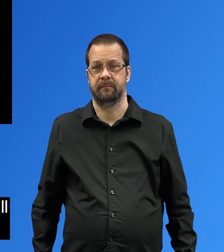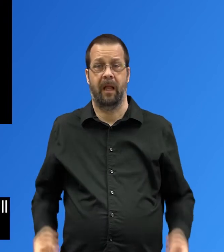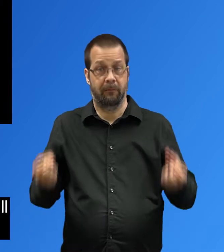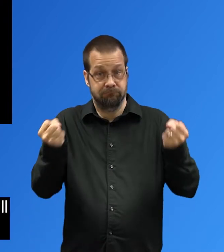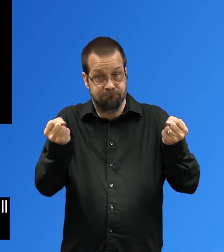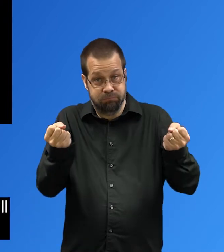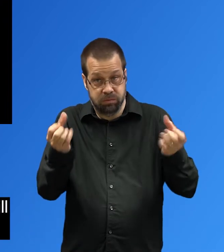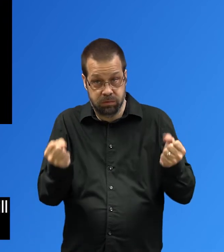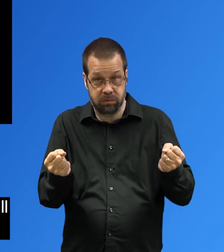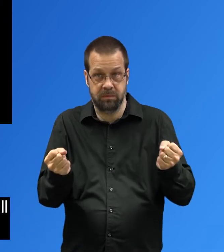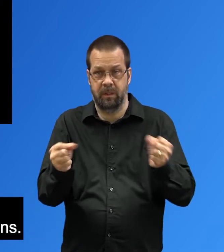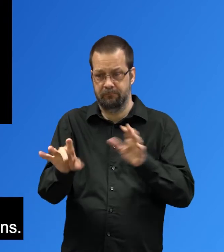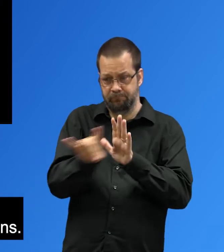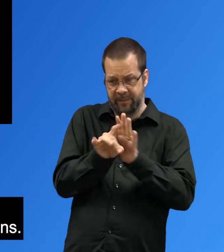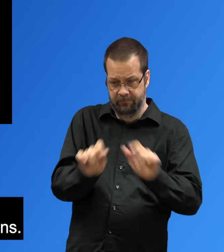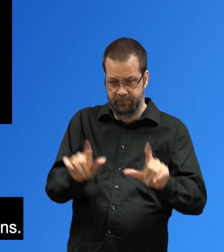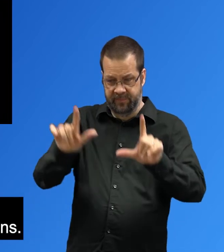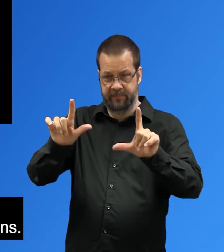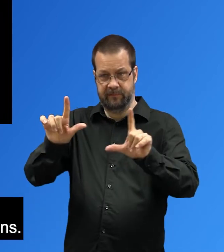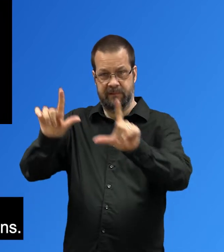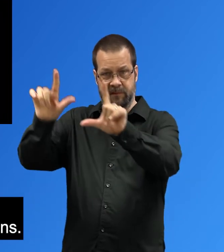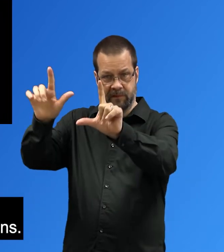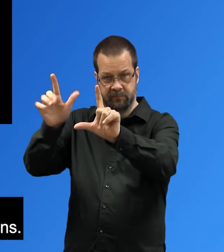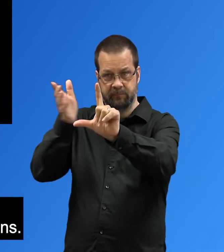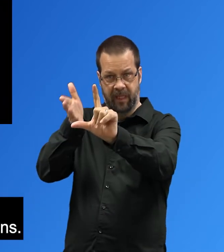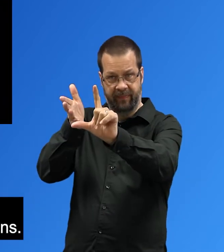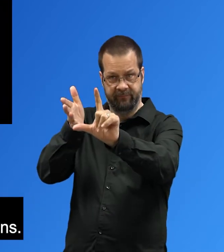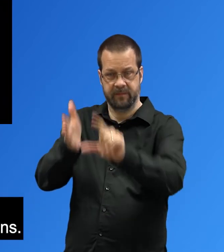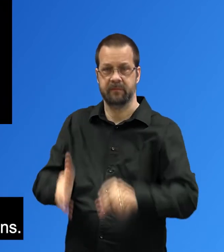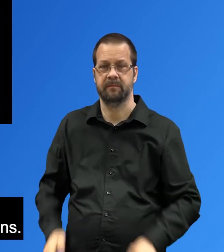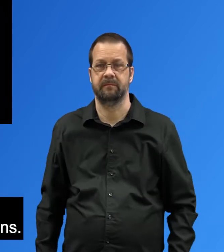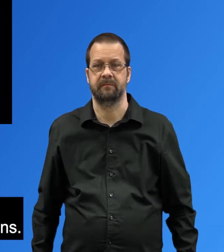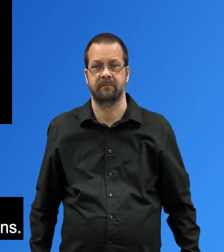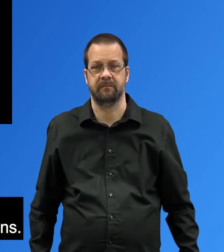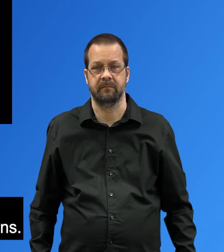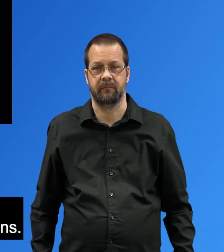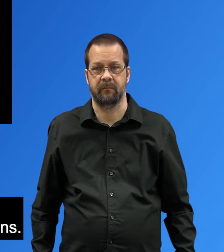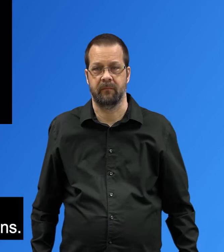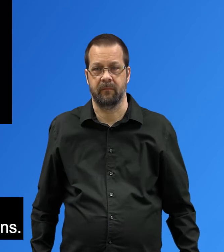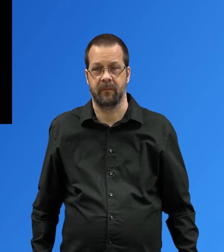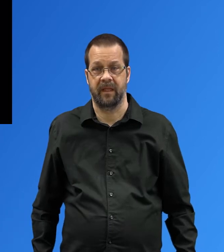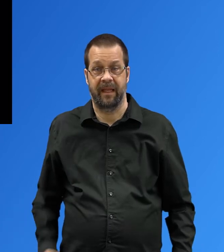Designate someone who will manage turn-taking if participants are joining discussions or asking questions